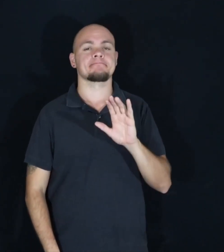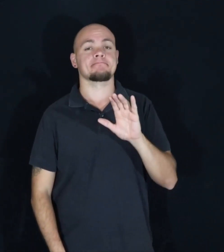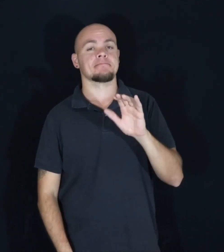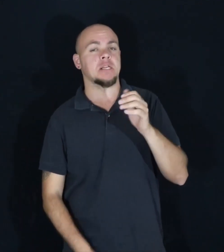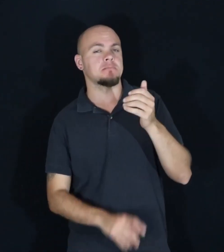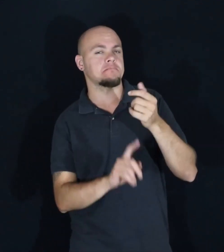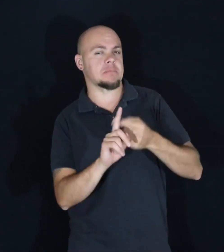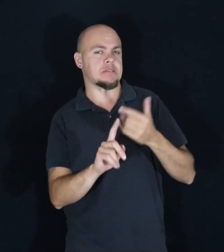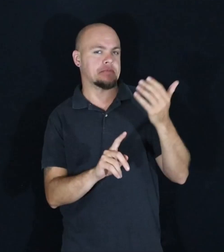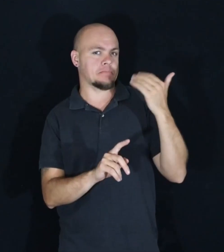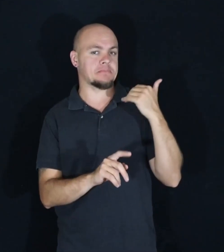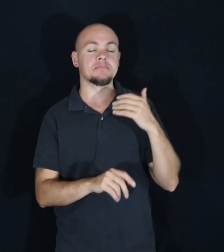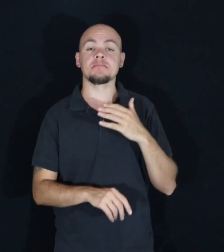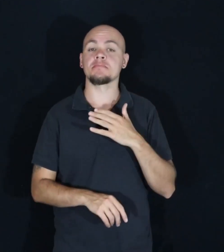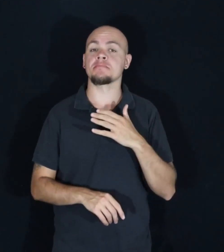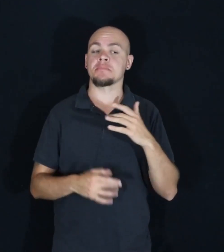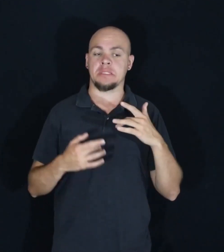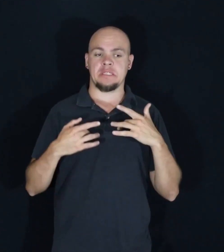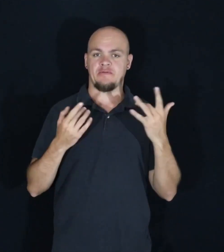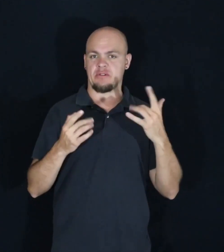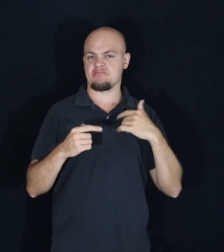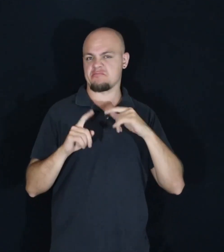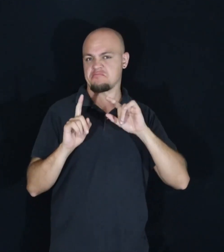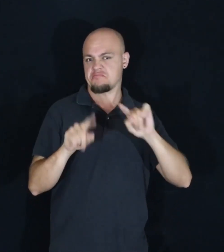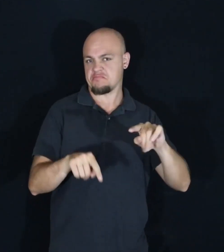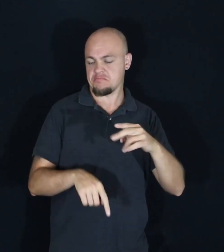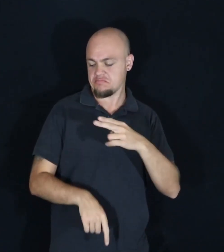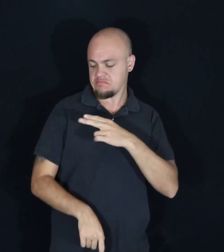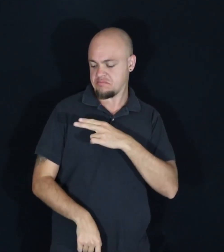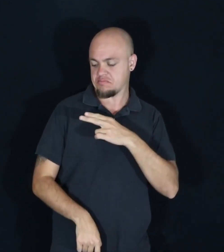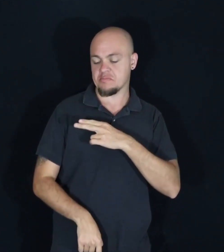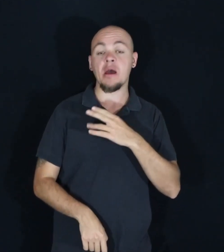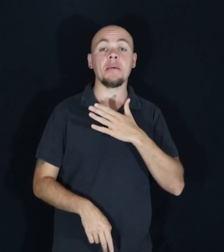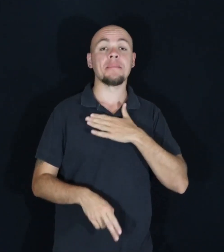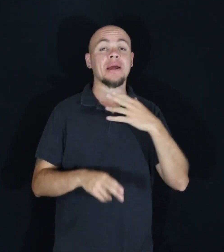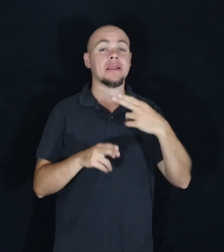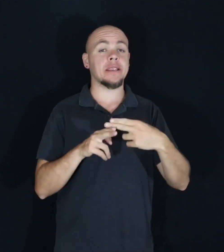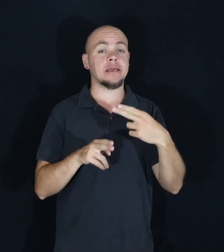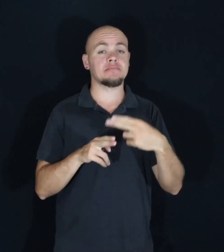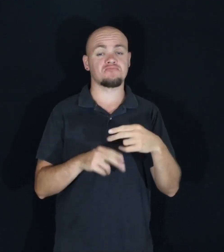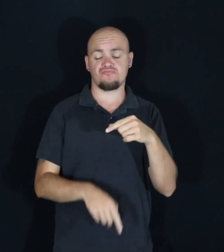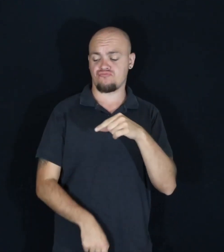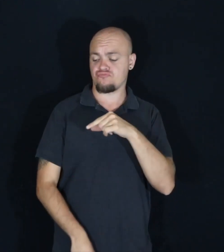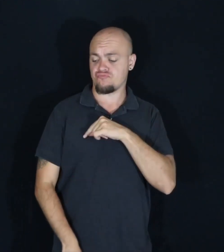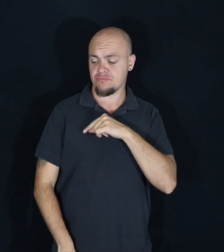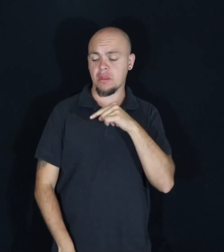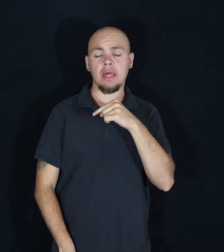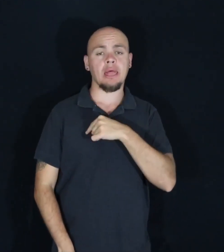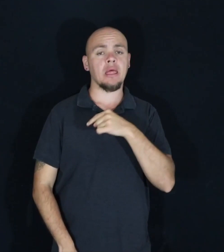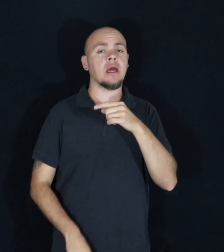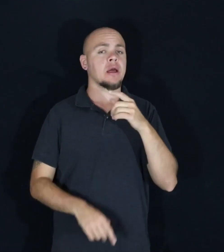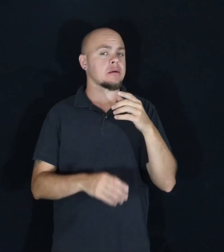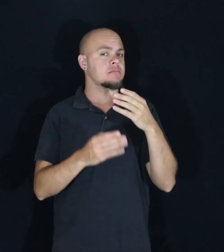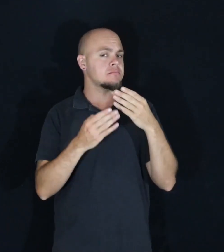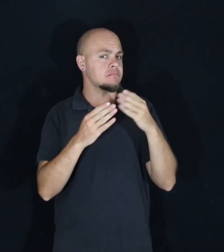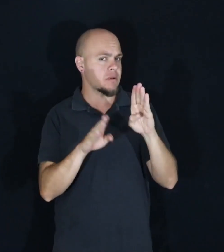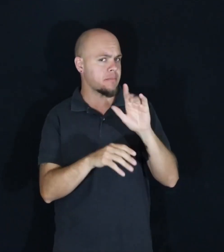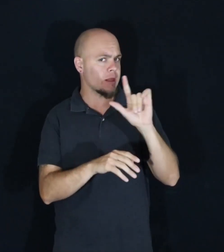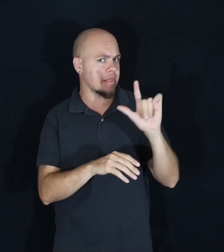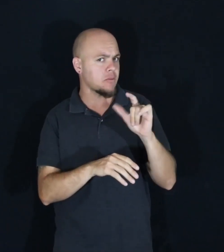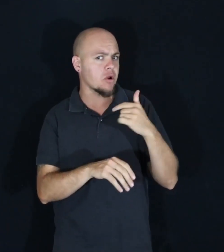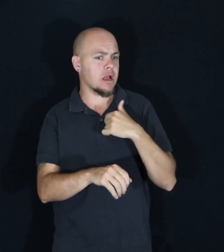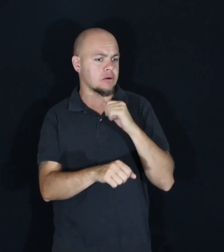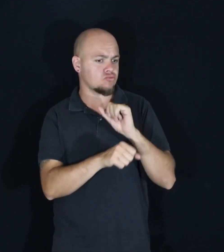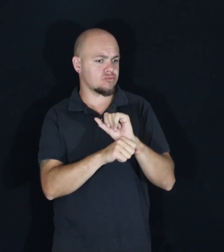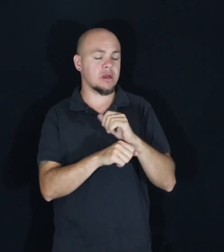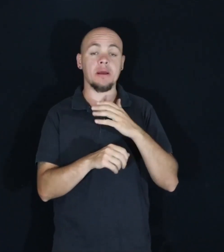event and I was wearing my name tag. And on it, it said my name, that I work for the public library. And it had my title